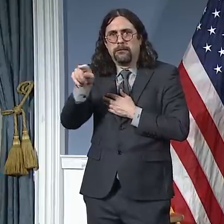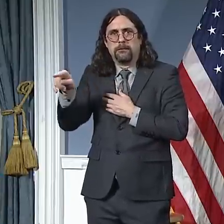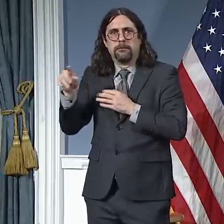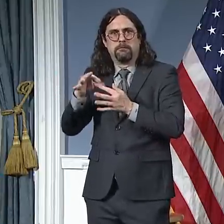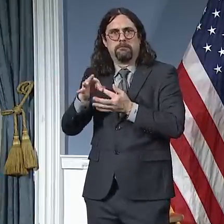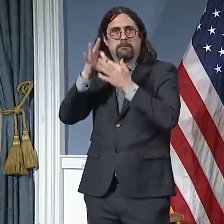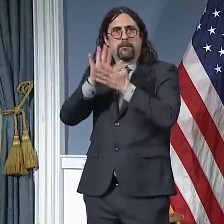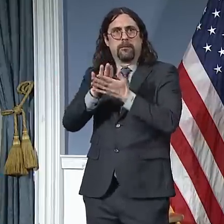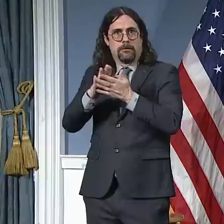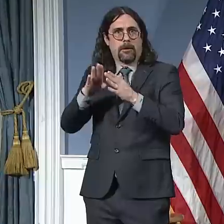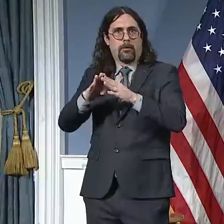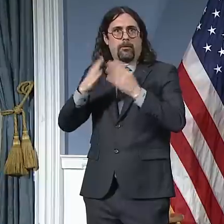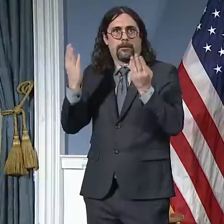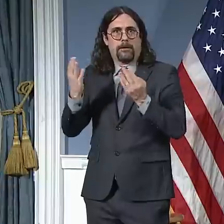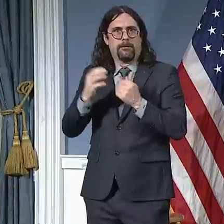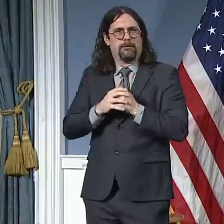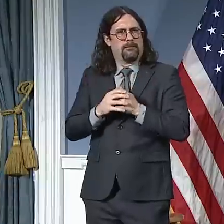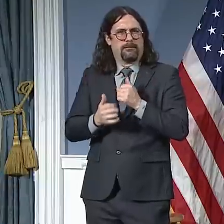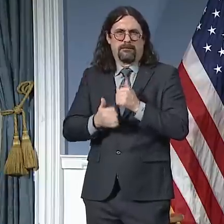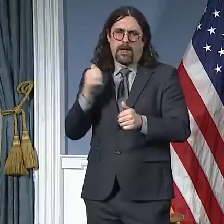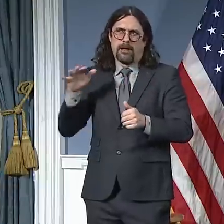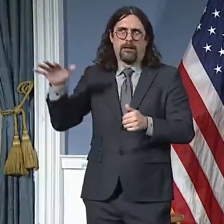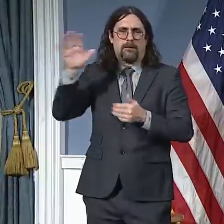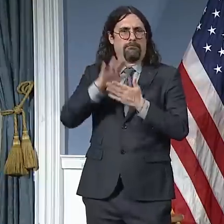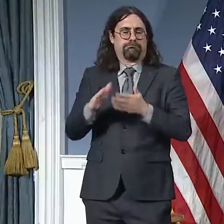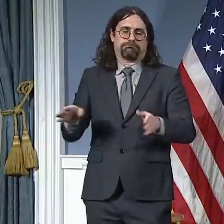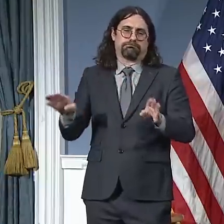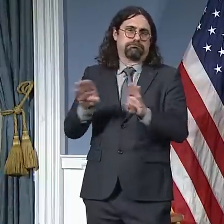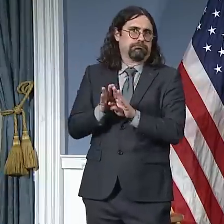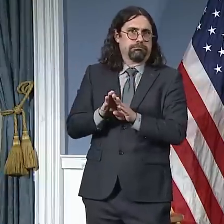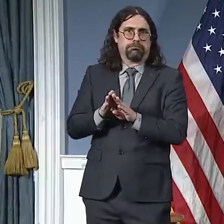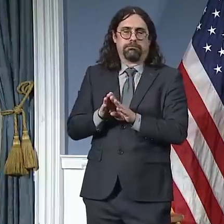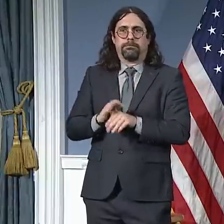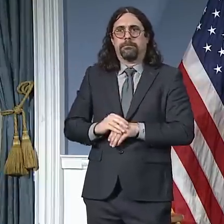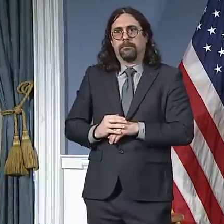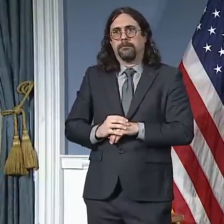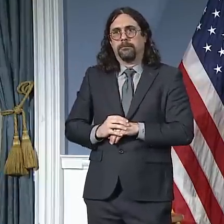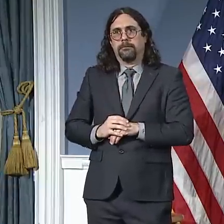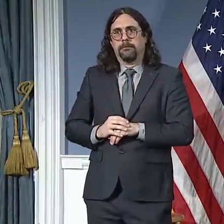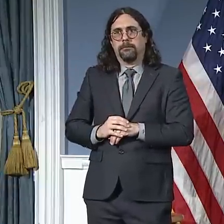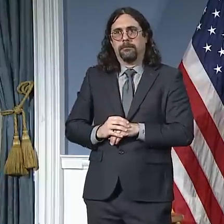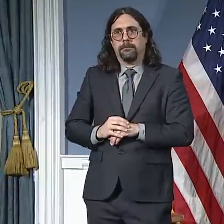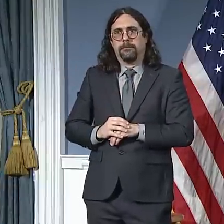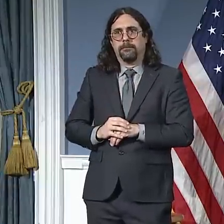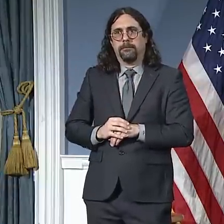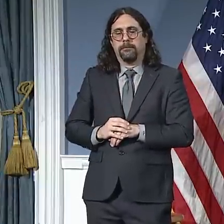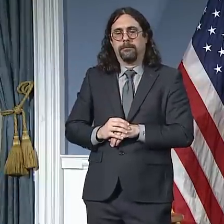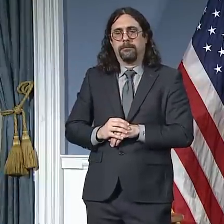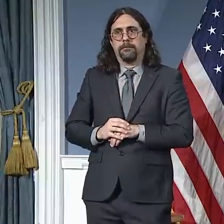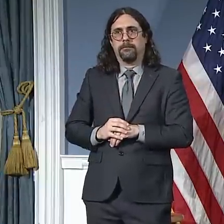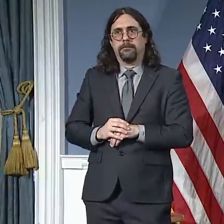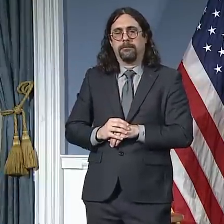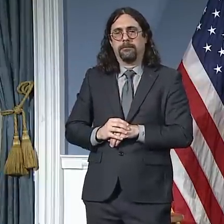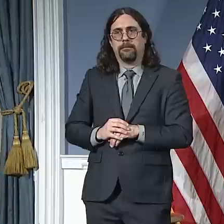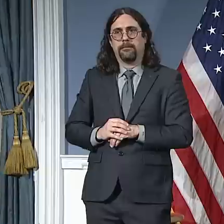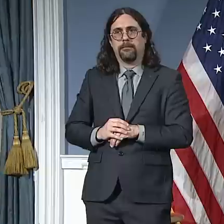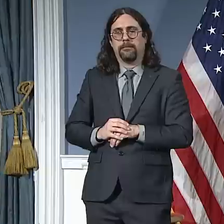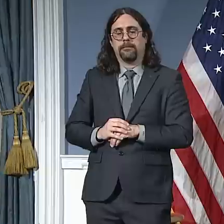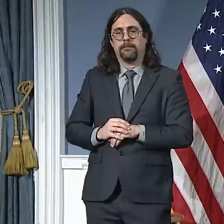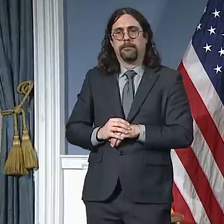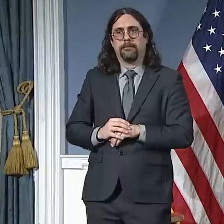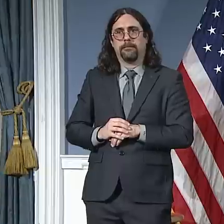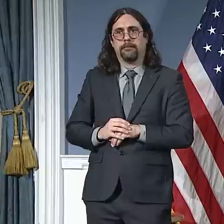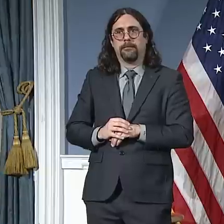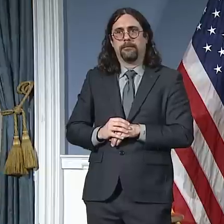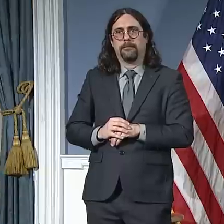enrichment centers for the children of essential workers. So for other folks, the school has